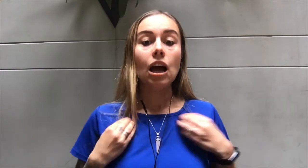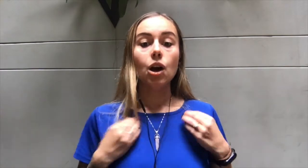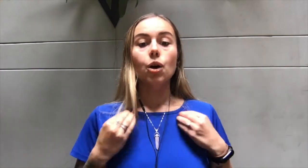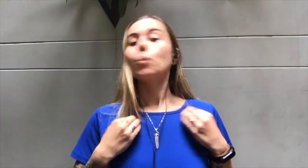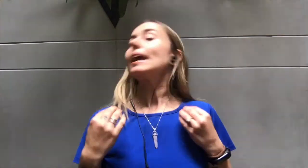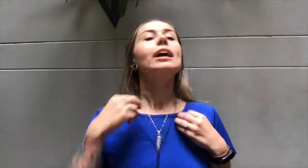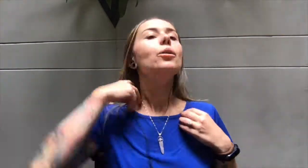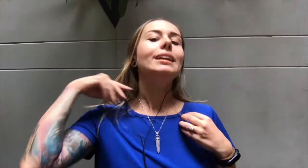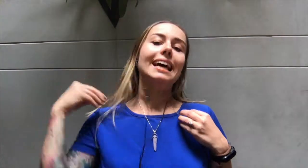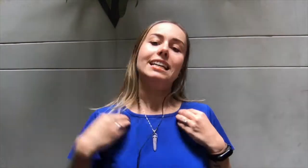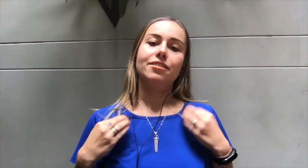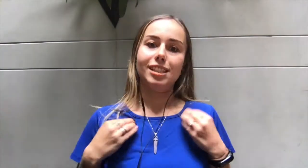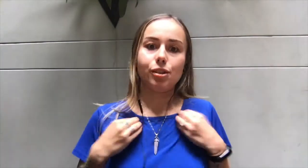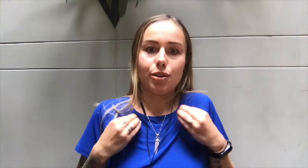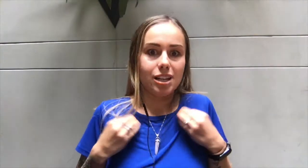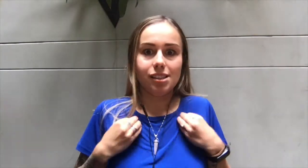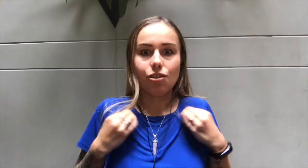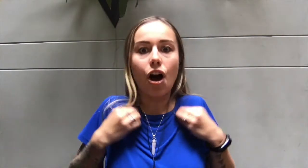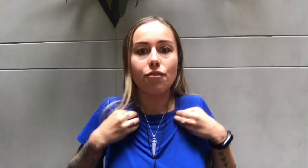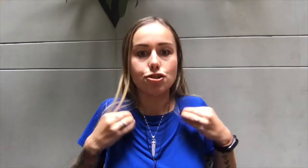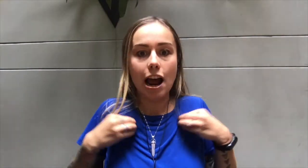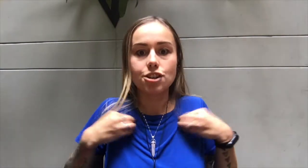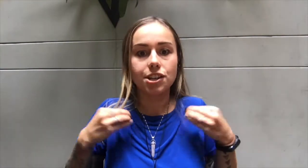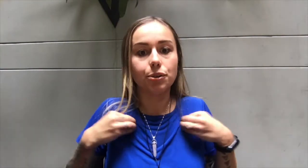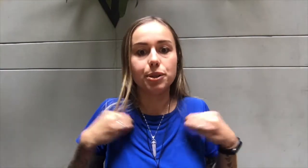When I go into any of these crazy law of attraction groups,